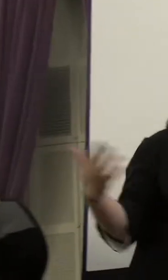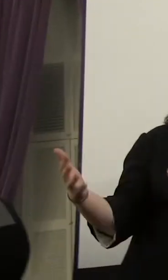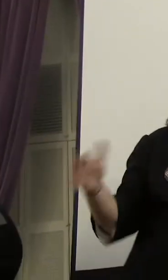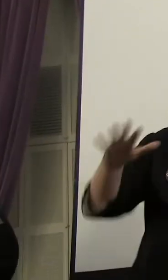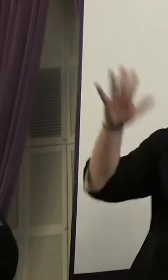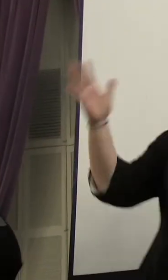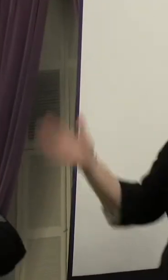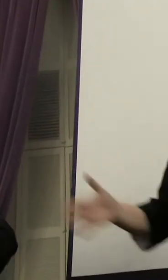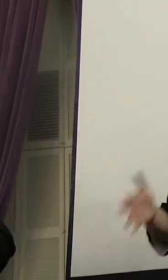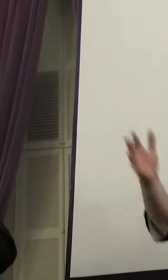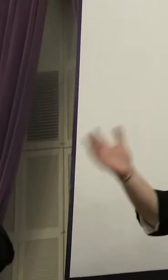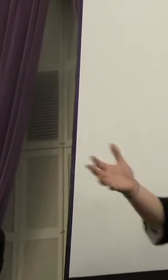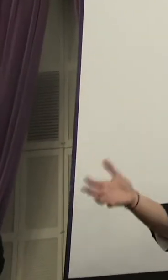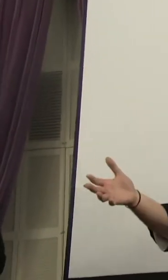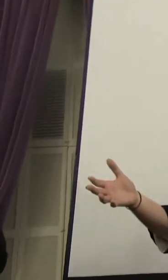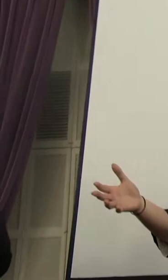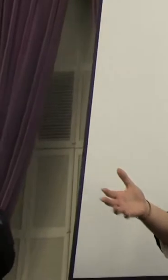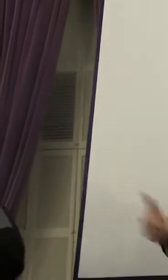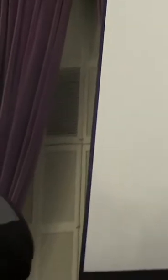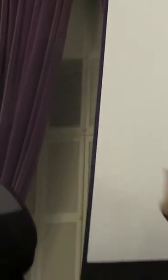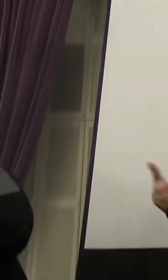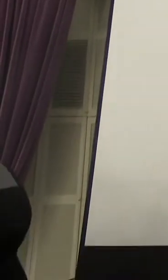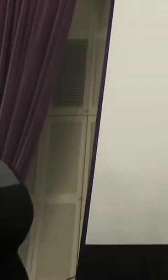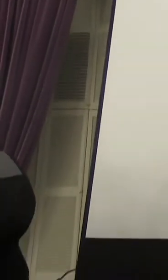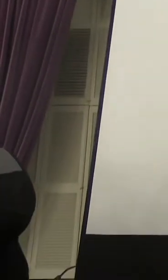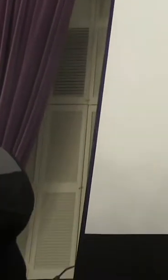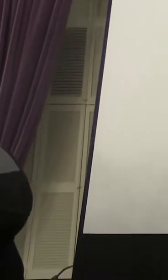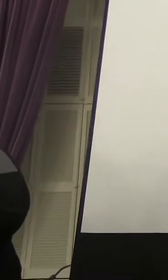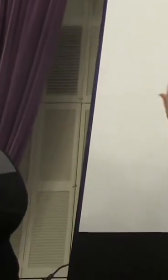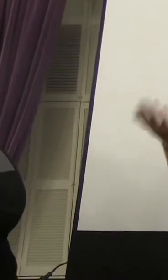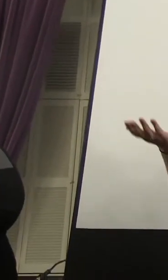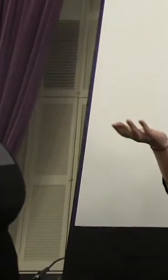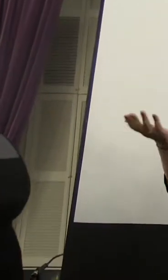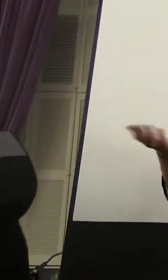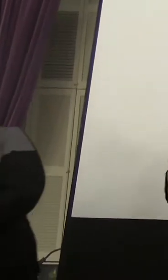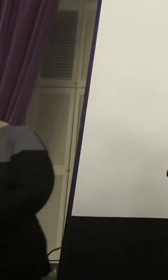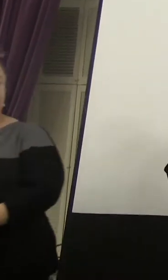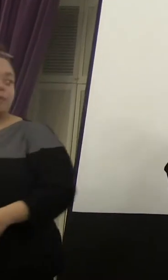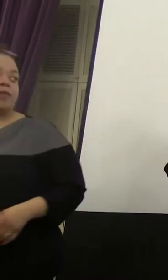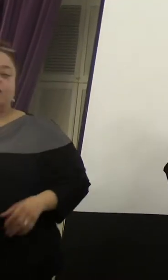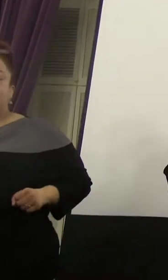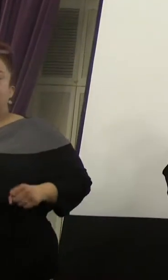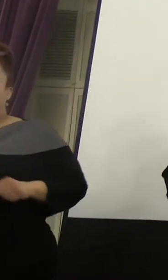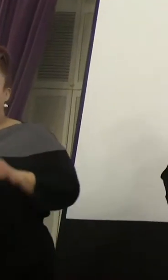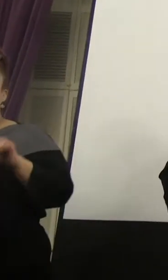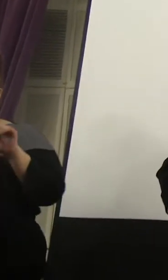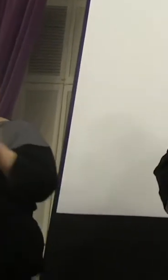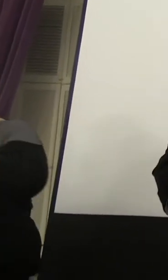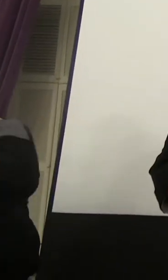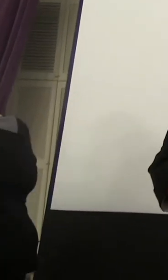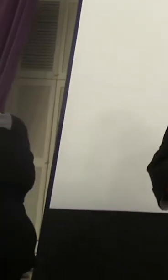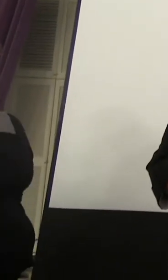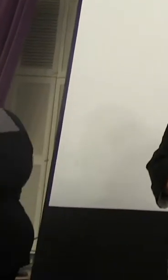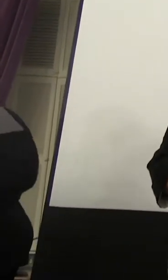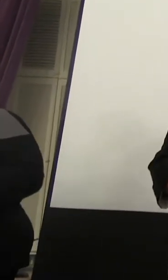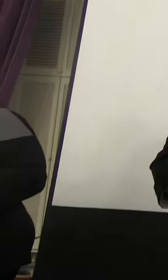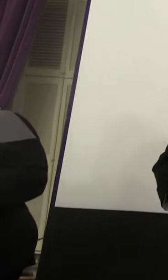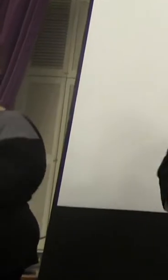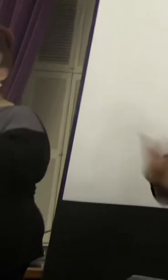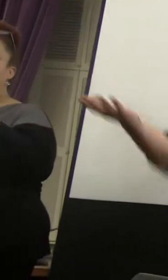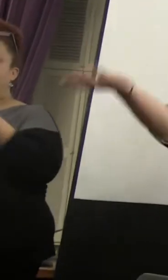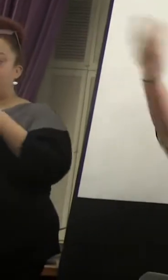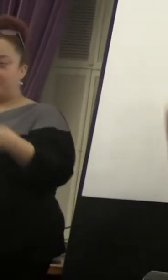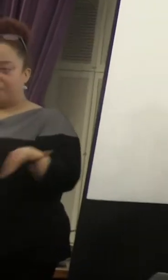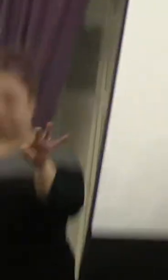today. The other. The other side of the work that we need to do is within the administration. And we're so lucky to have Commissioner Hutt here with us from the Department of Disabilities,